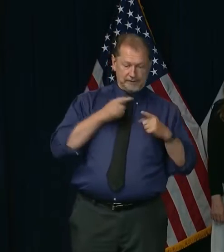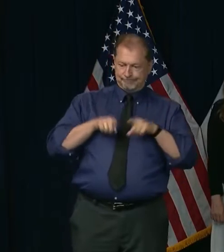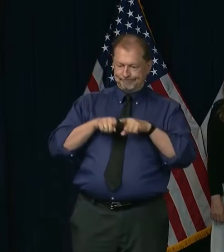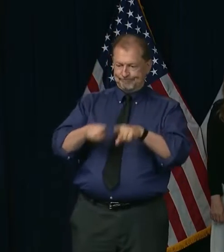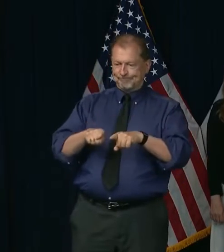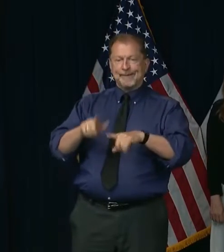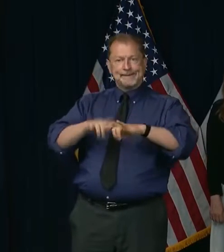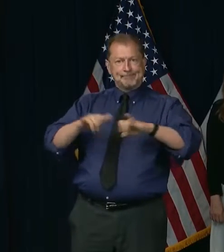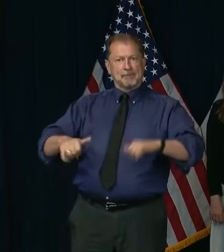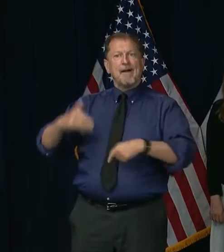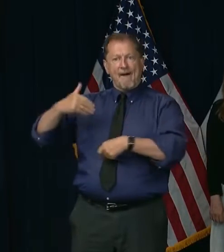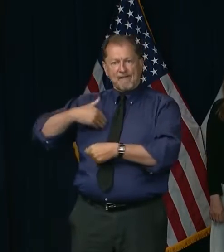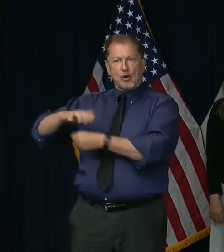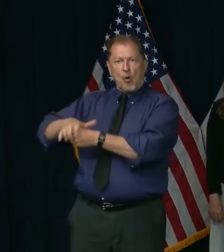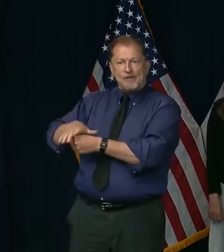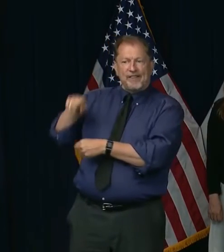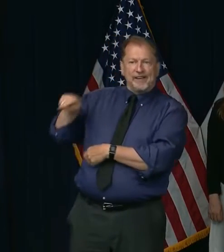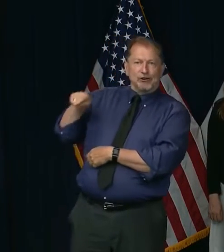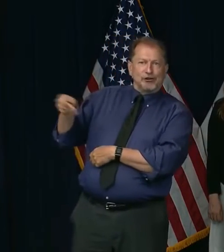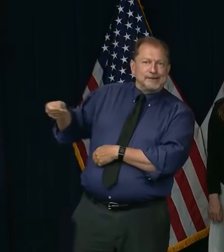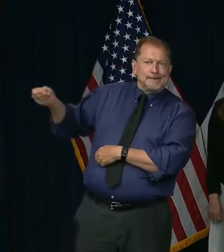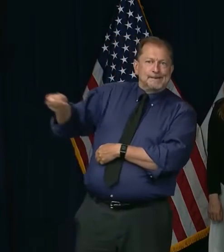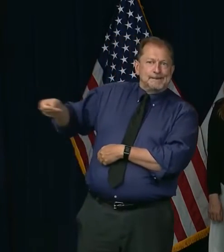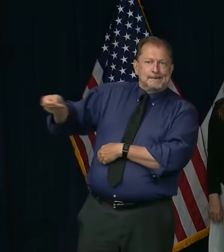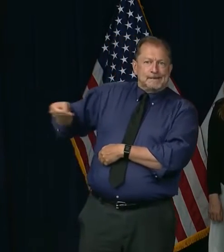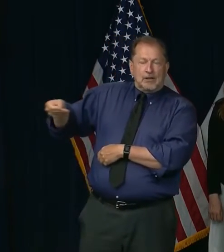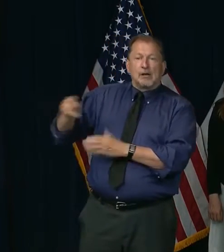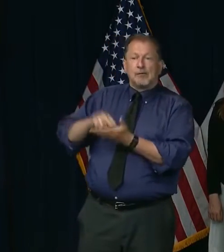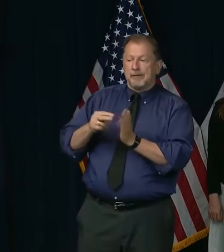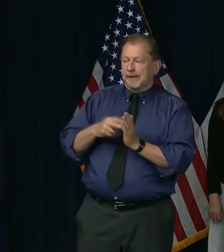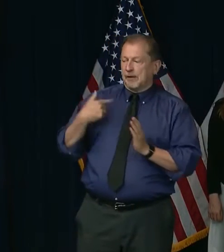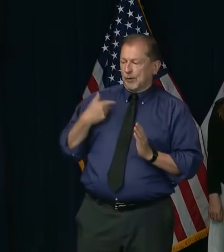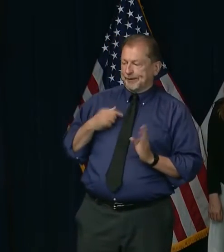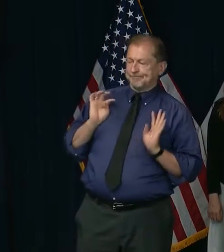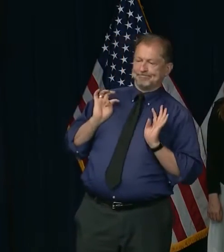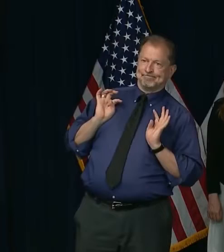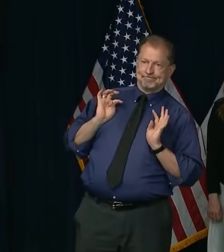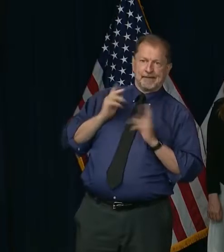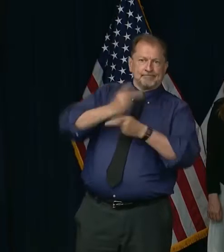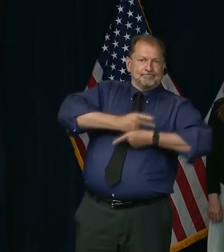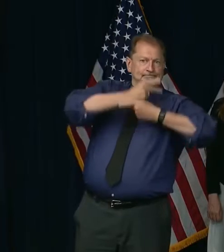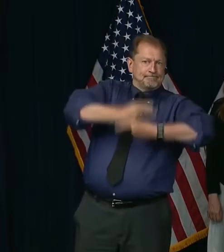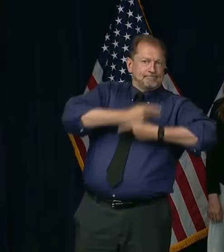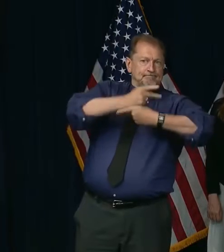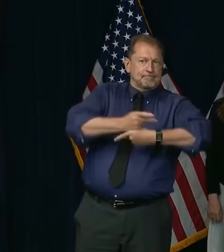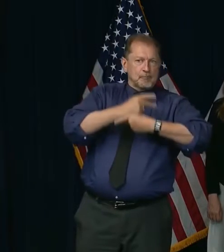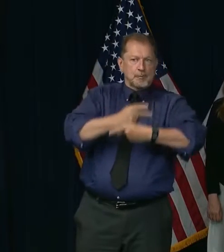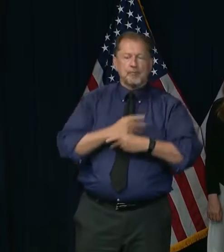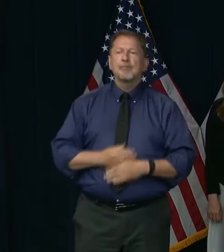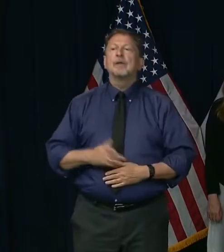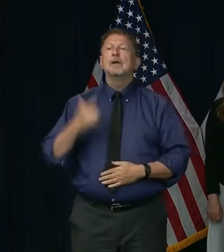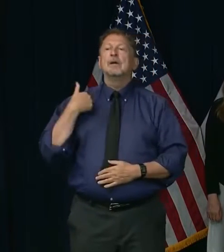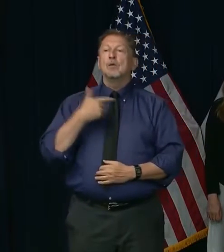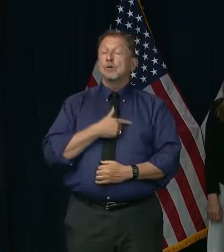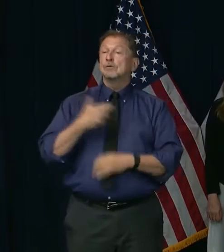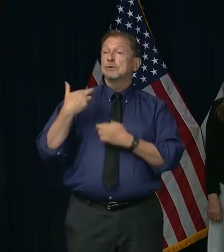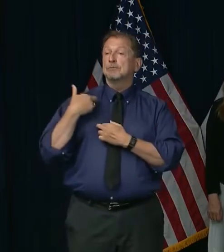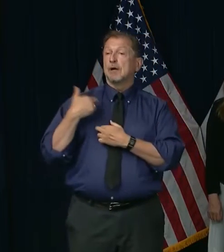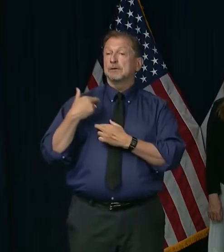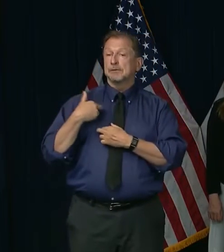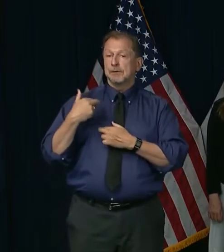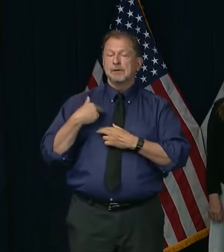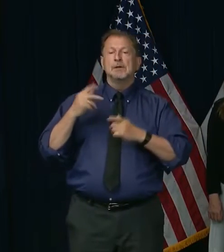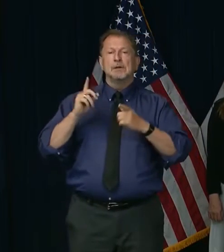There's a deal, a social contract, if you will. Government officials, including public health leaders, we have the responsibility